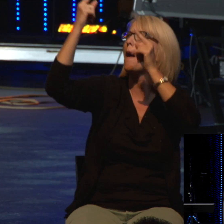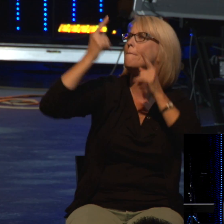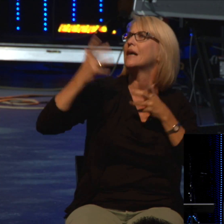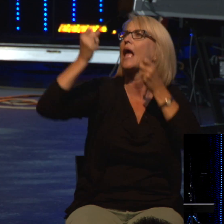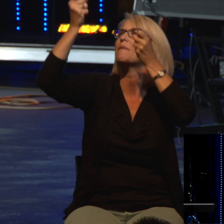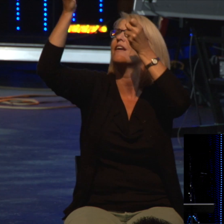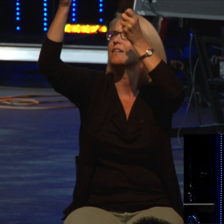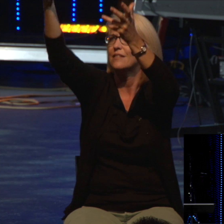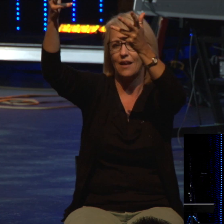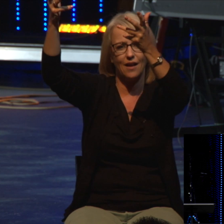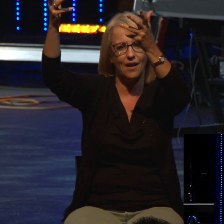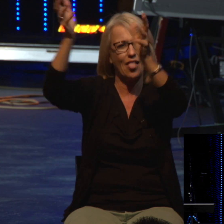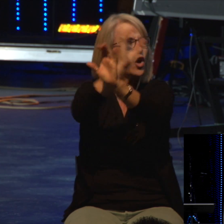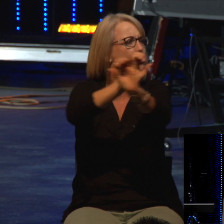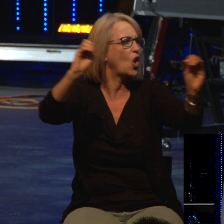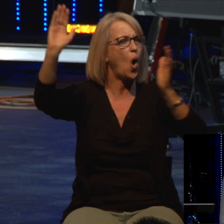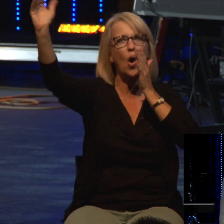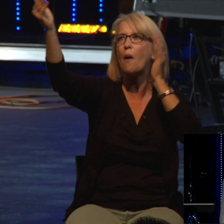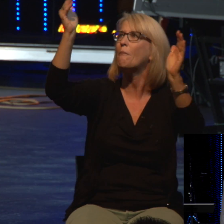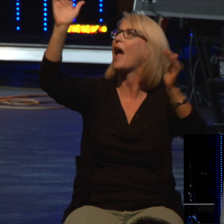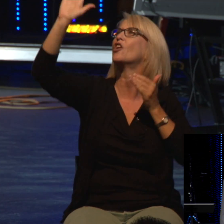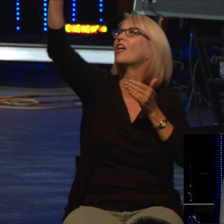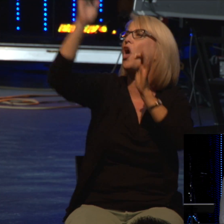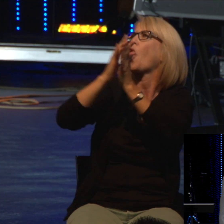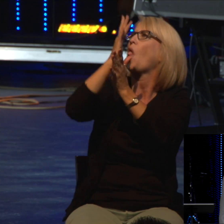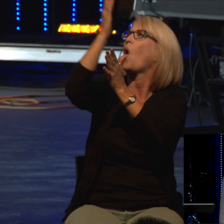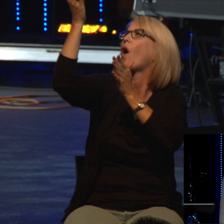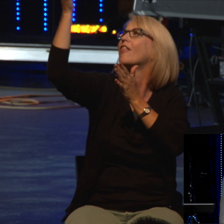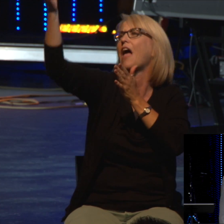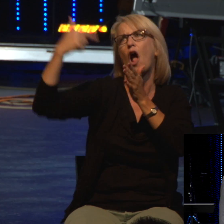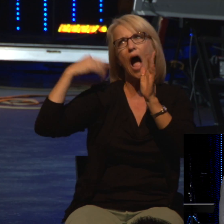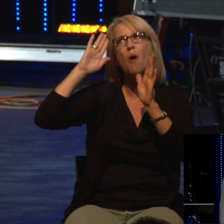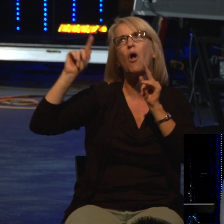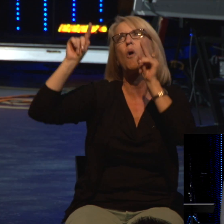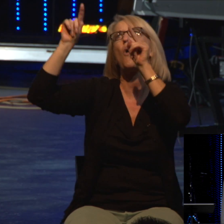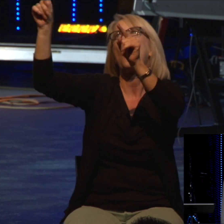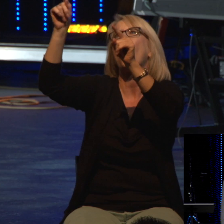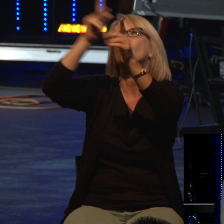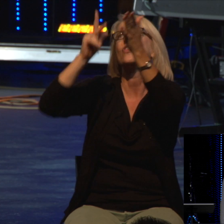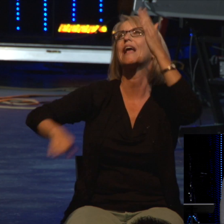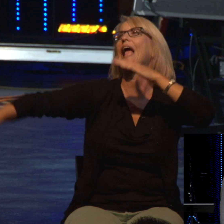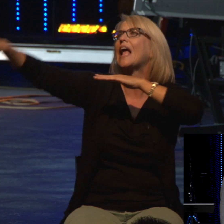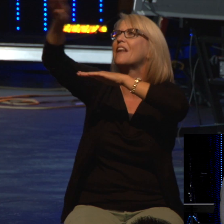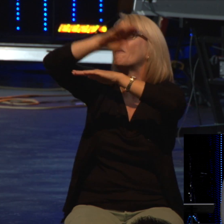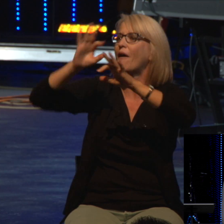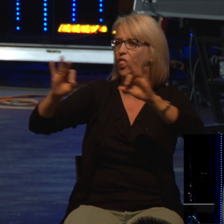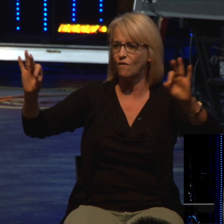There's nothing to compare with the glory over there. I'm bound for the kingdom of the free. And you are